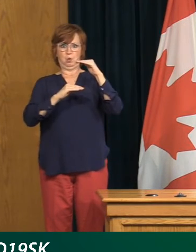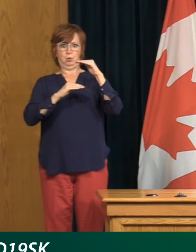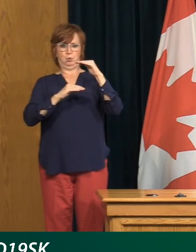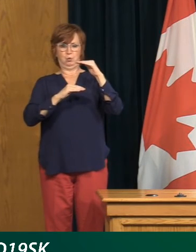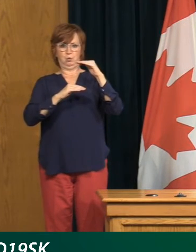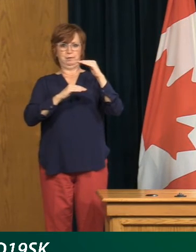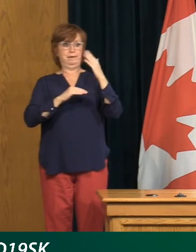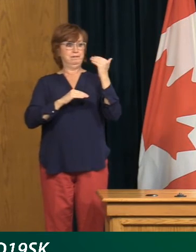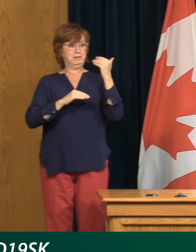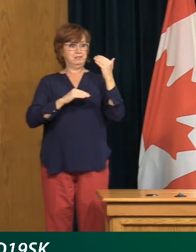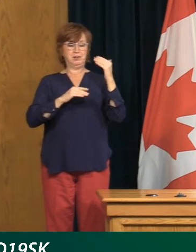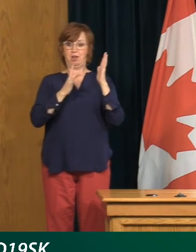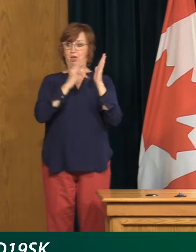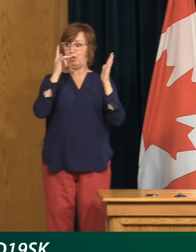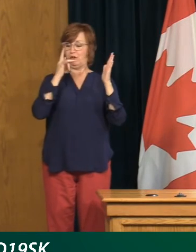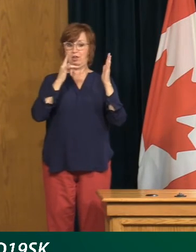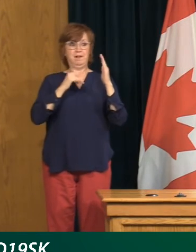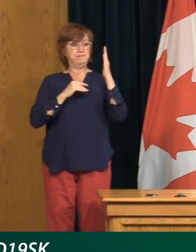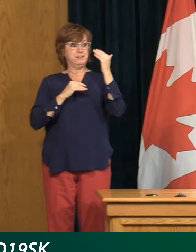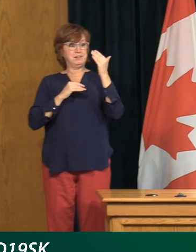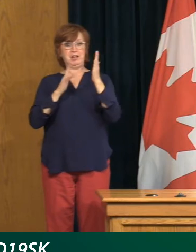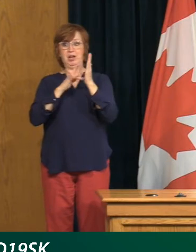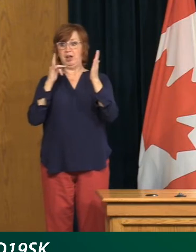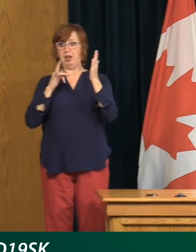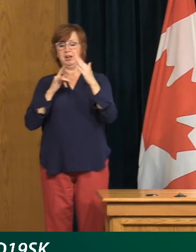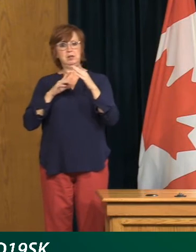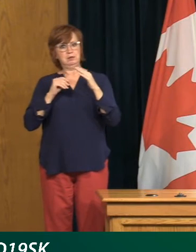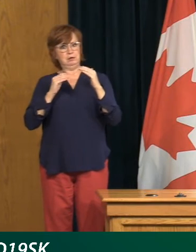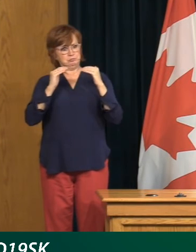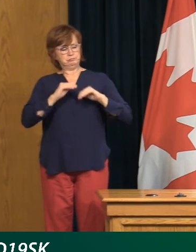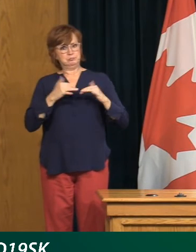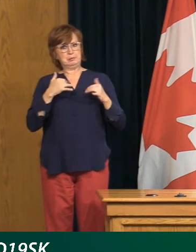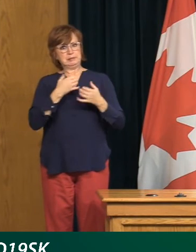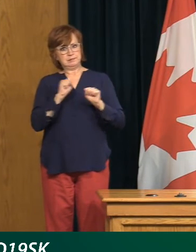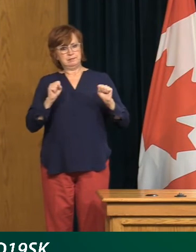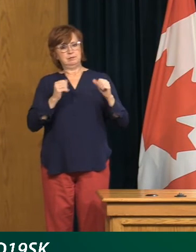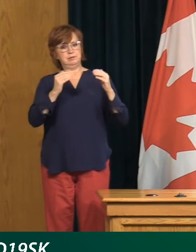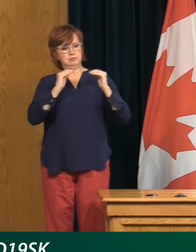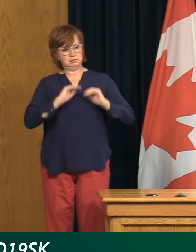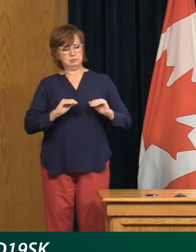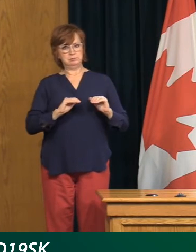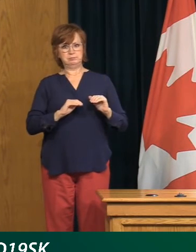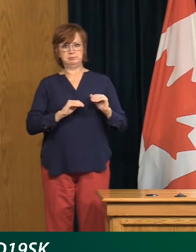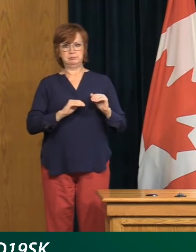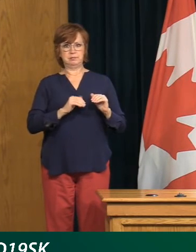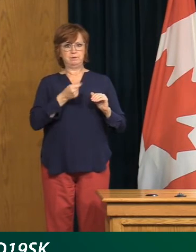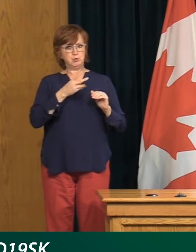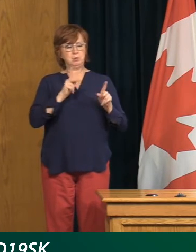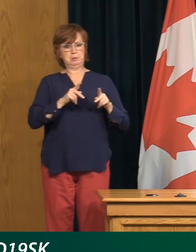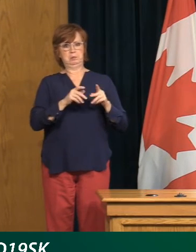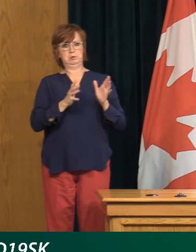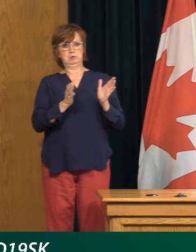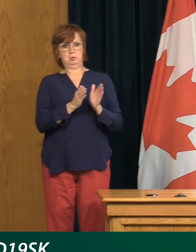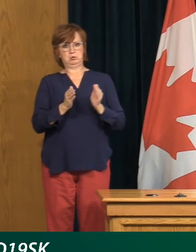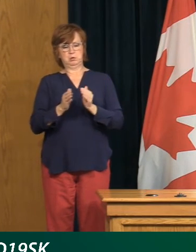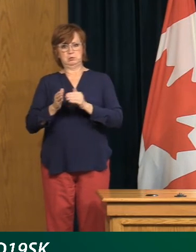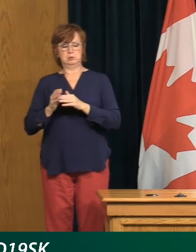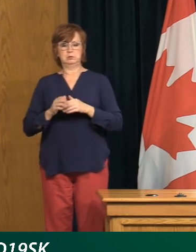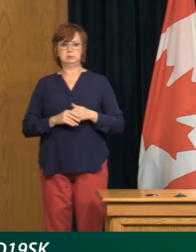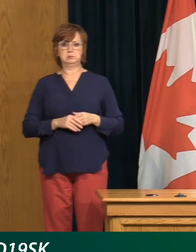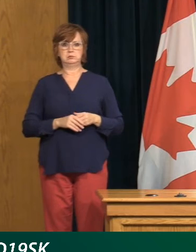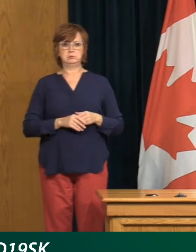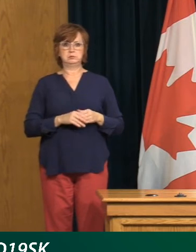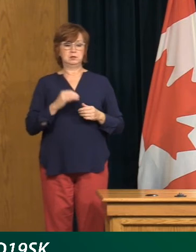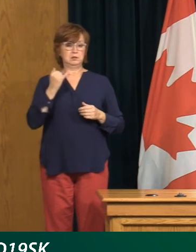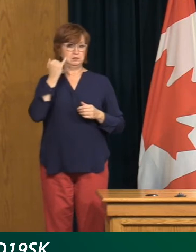And I think that's what's worked well for us. But certainly if there continues to be increased case numbers, we will have to look at